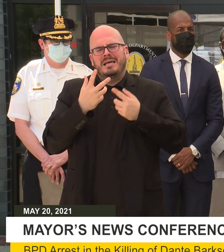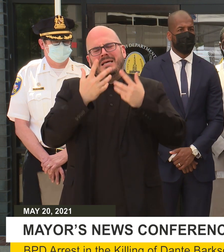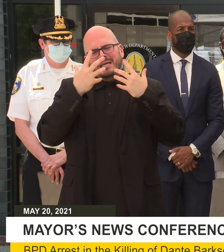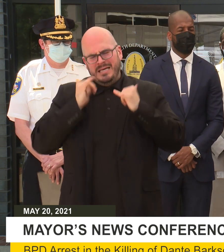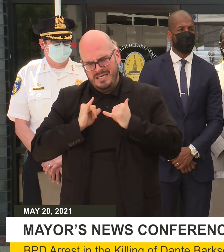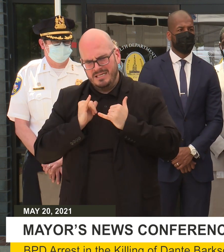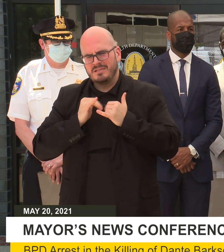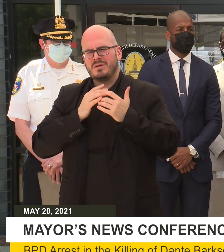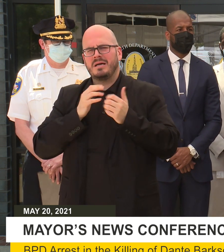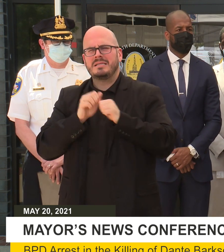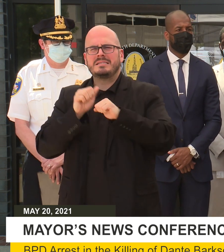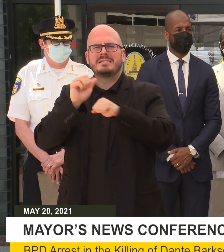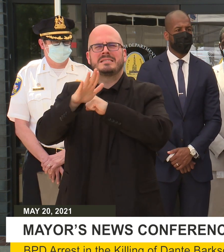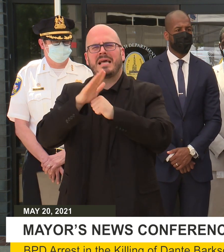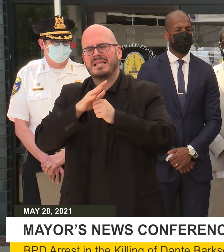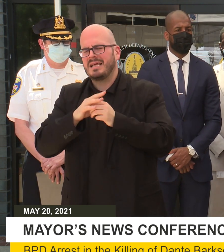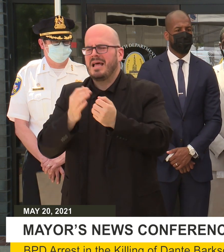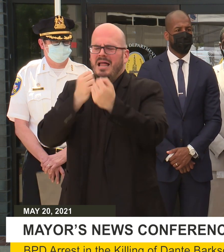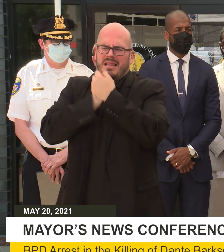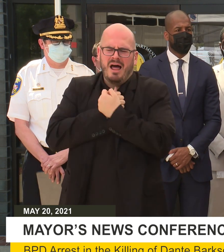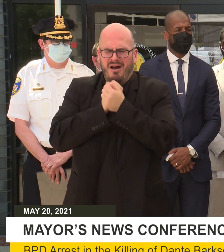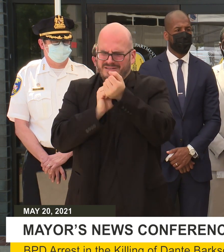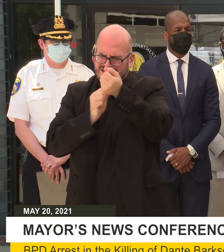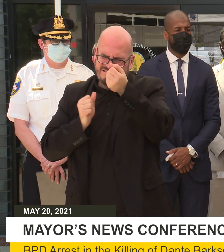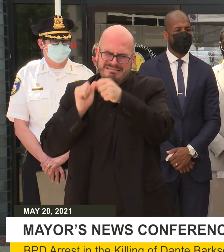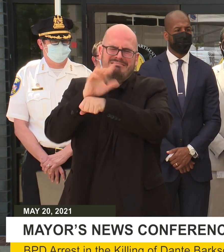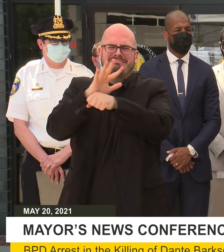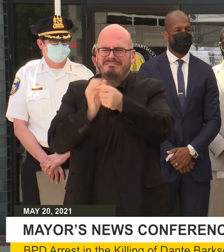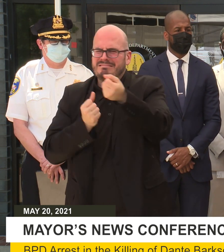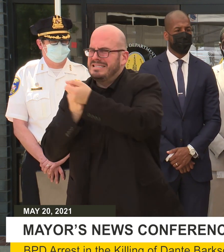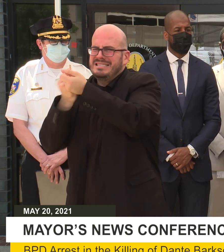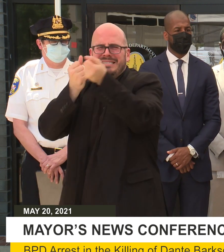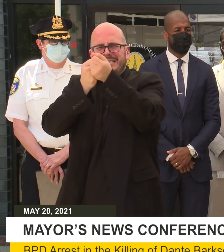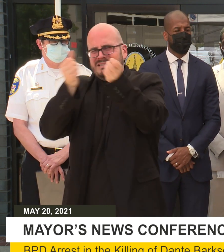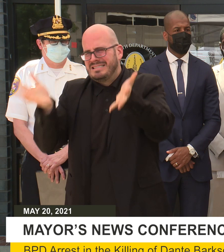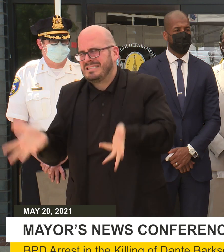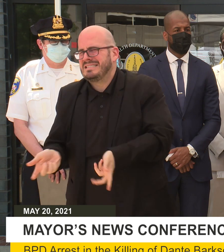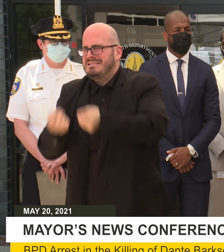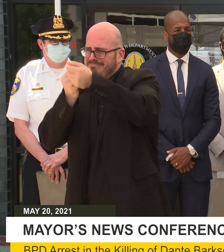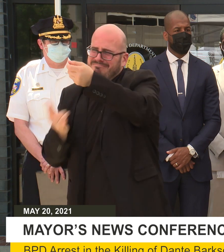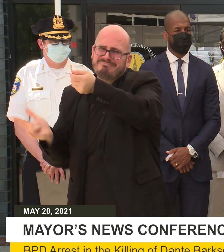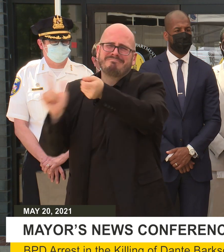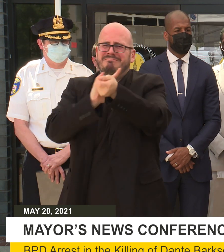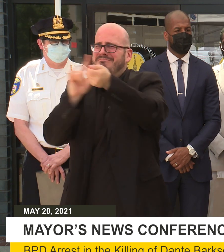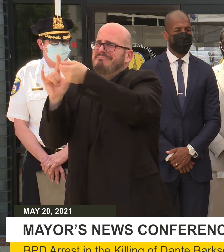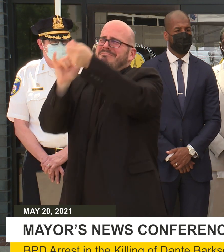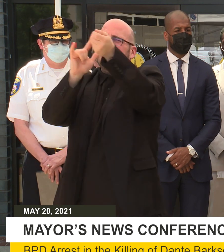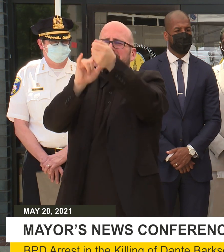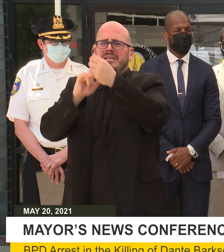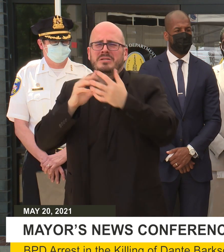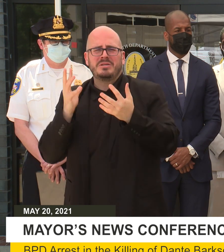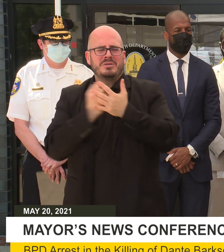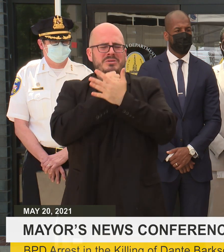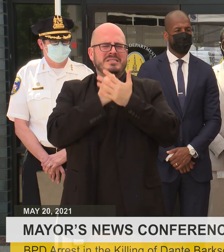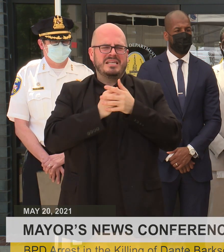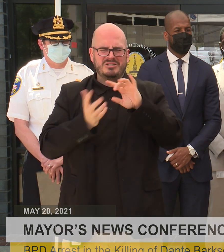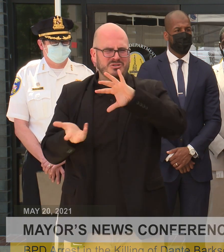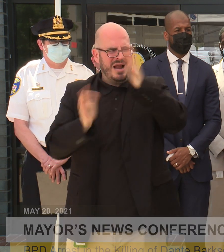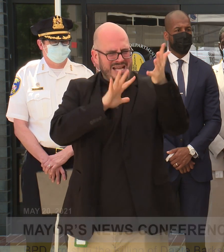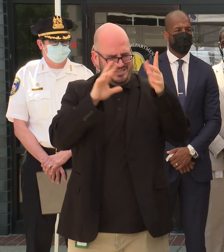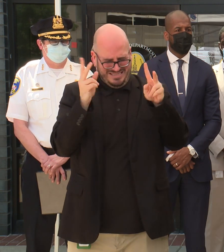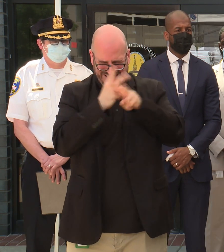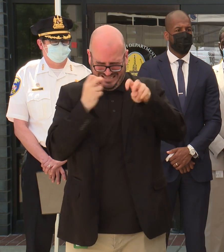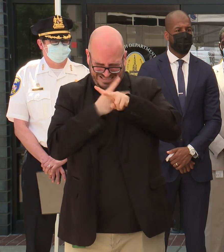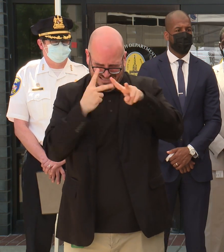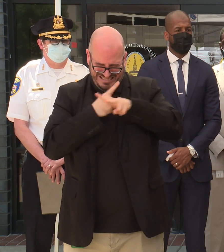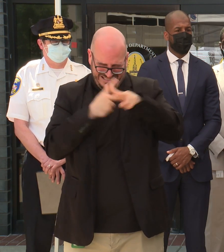encouragement and uplifting this city right now to use this tragedy and find the triumph in it, find